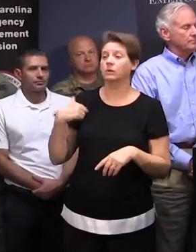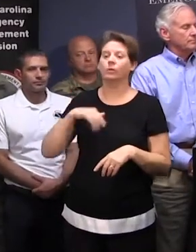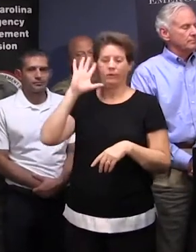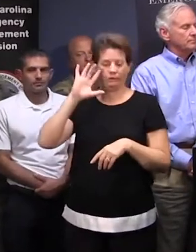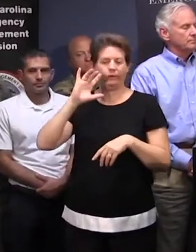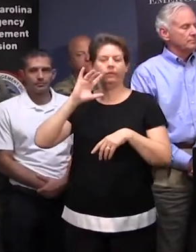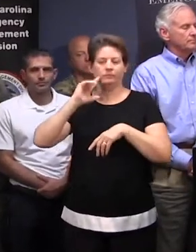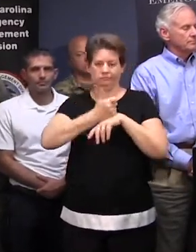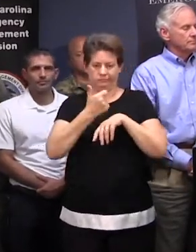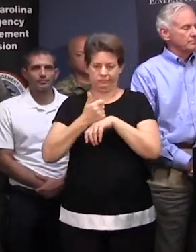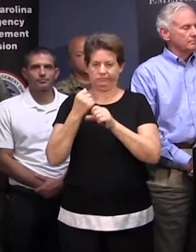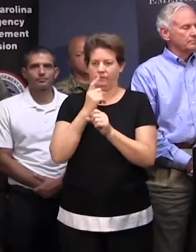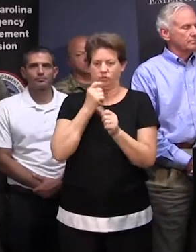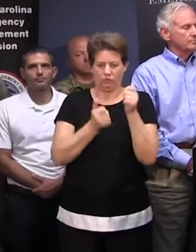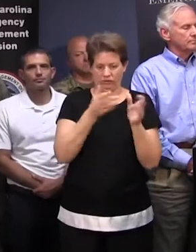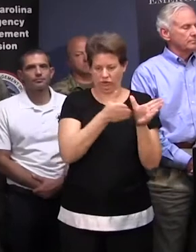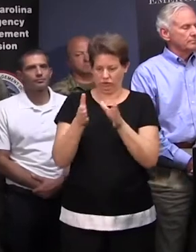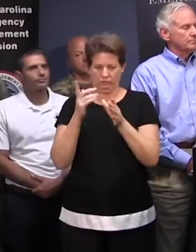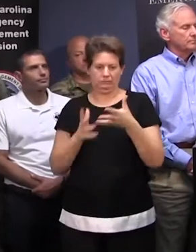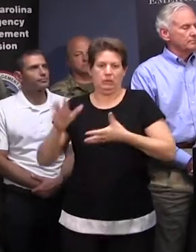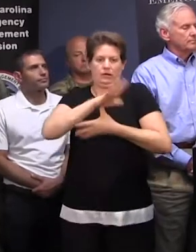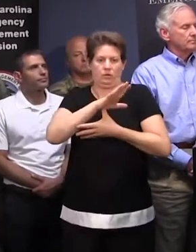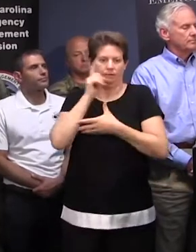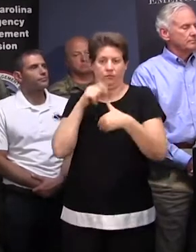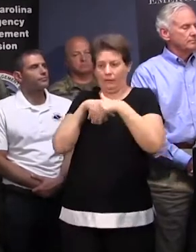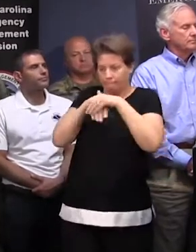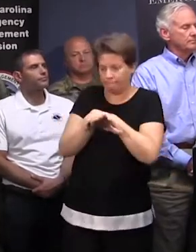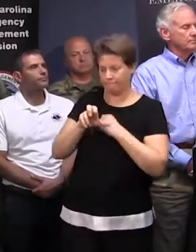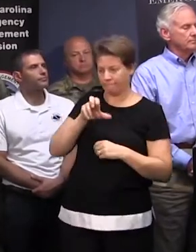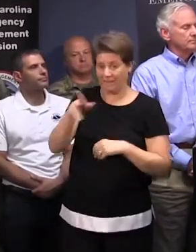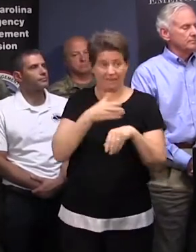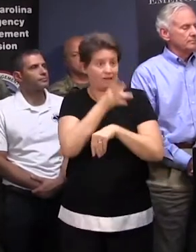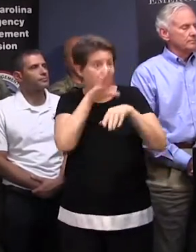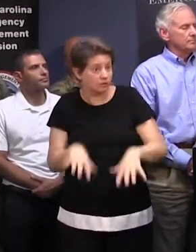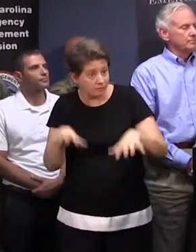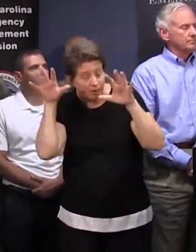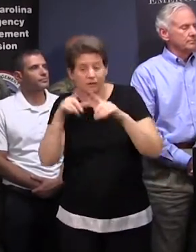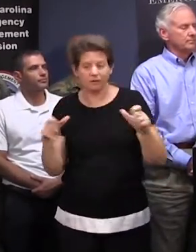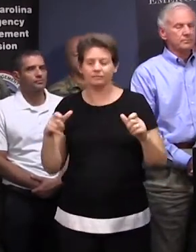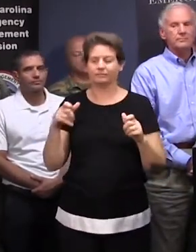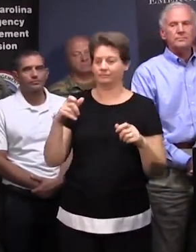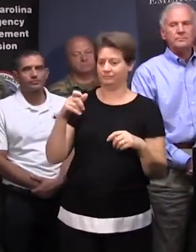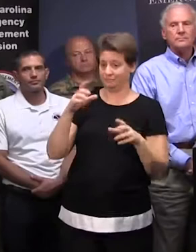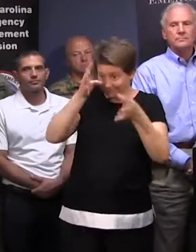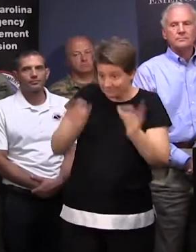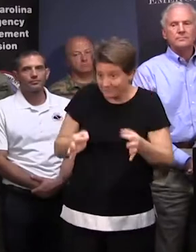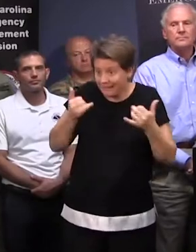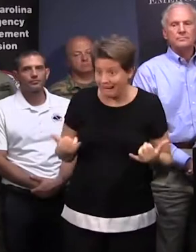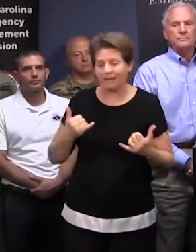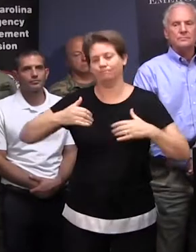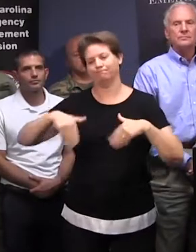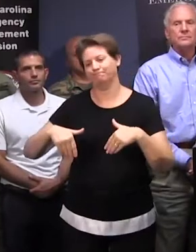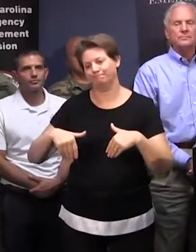priority routes for reentry post-flood, once flood happens. So, I don't have a definite answer for you yet